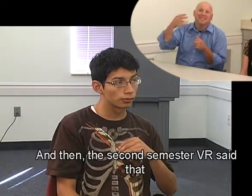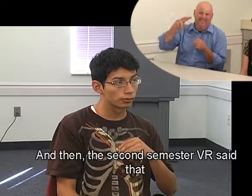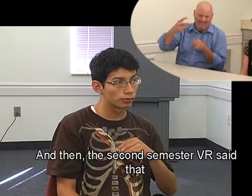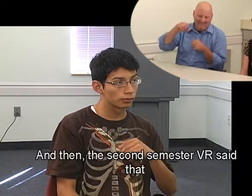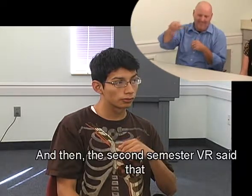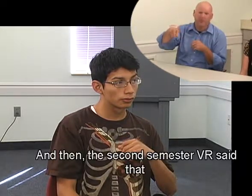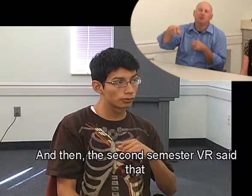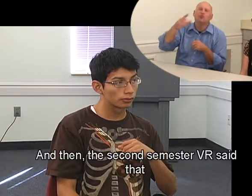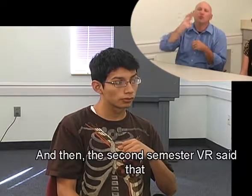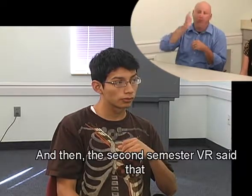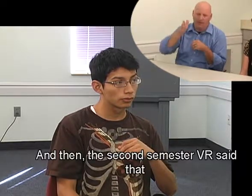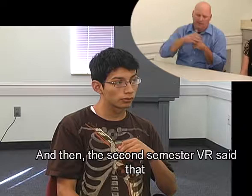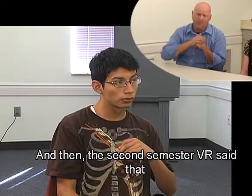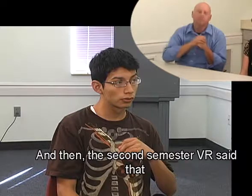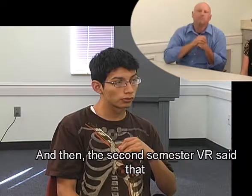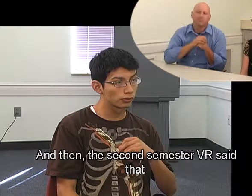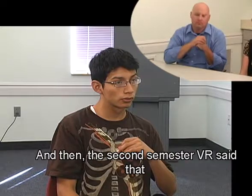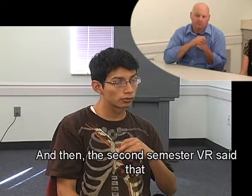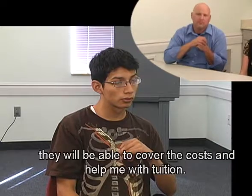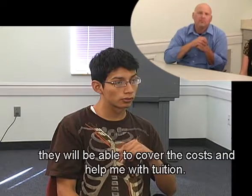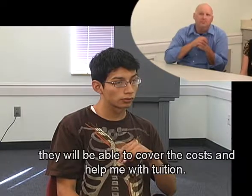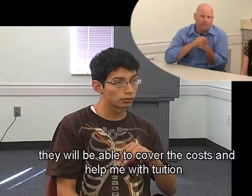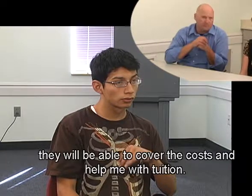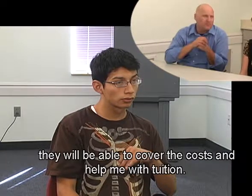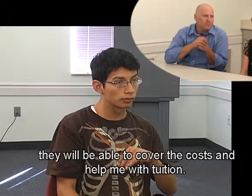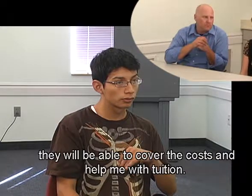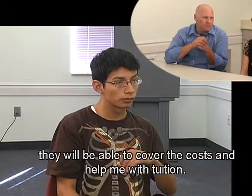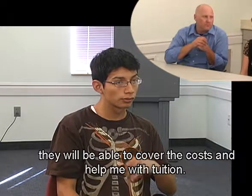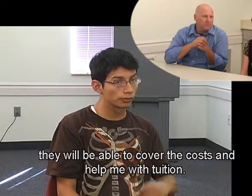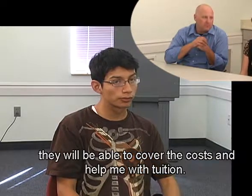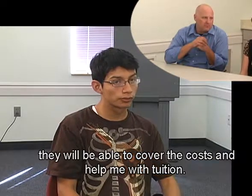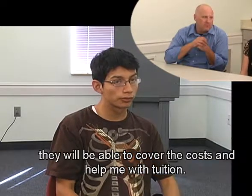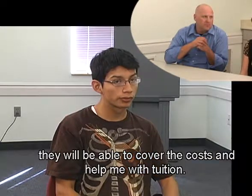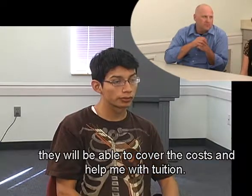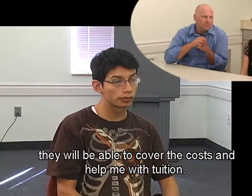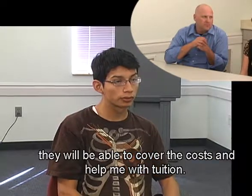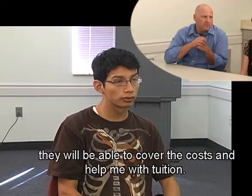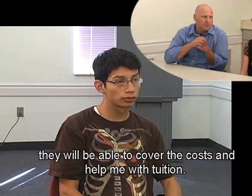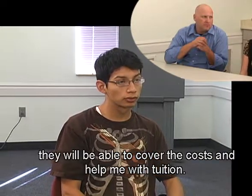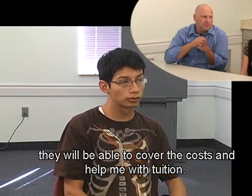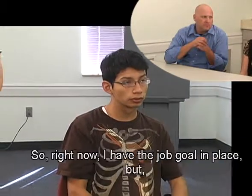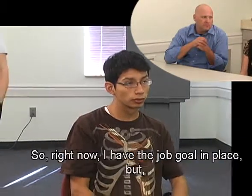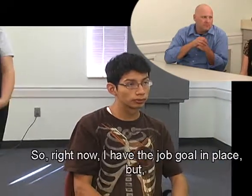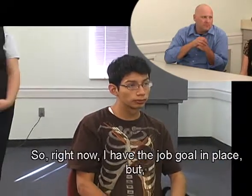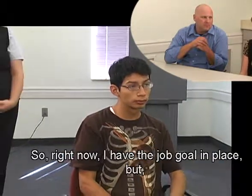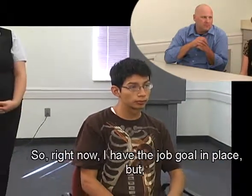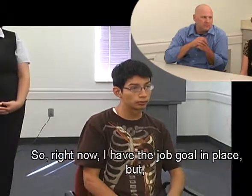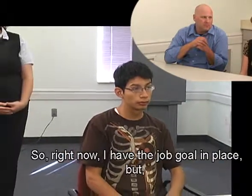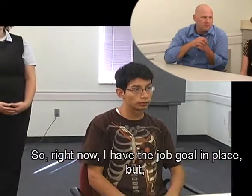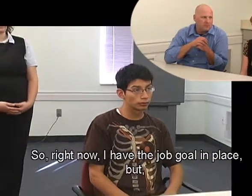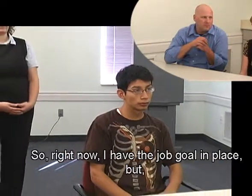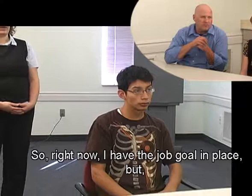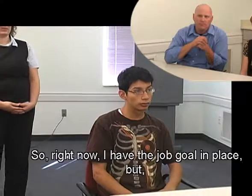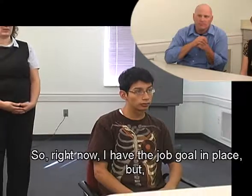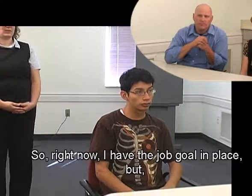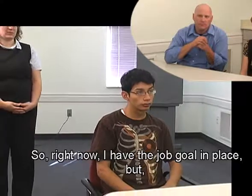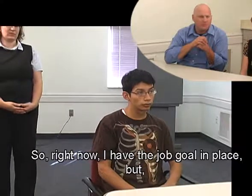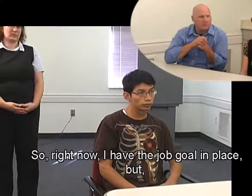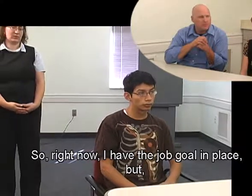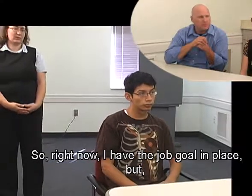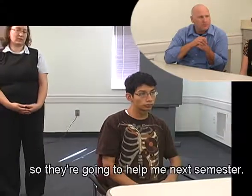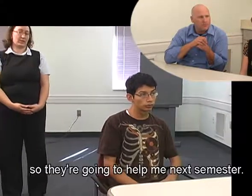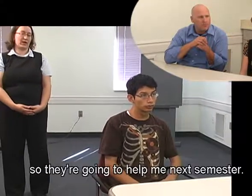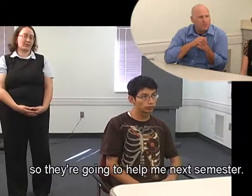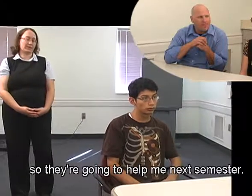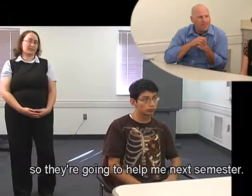And then the second semester, VR said that they will be able to cover the cost and help me with tuition. So I have the job goal and I have that in place,